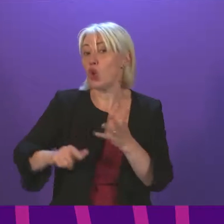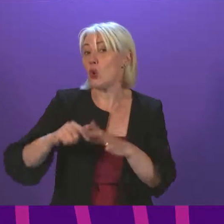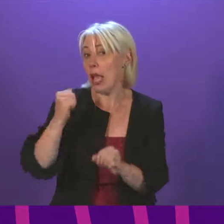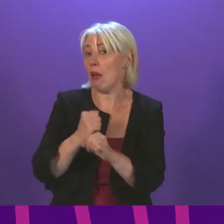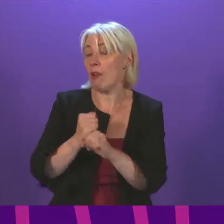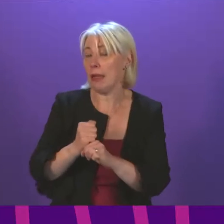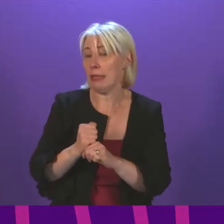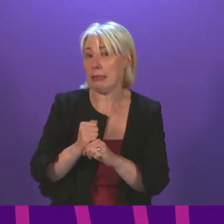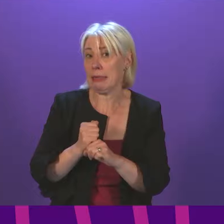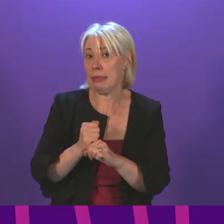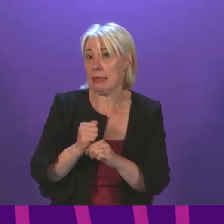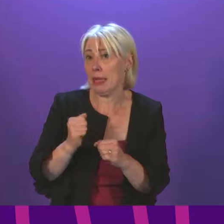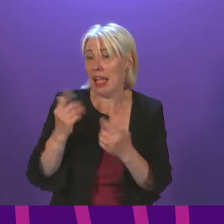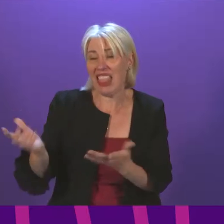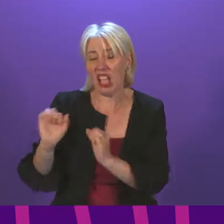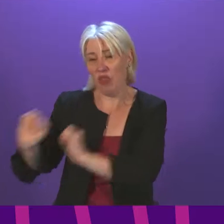are reserved issues.